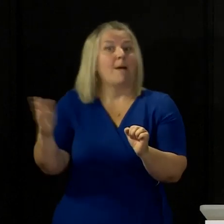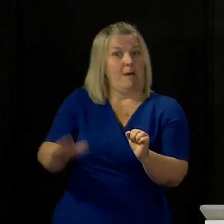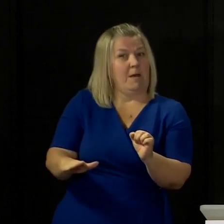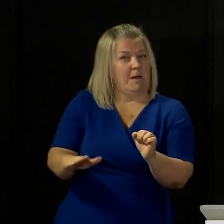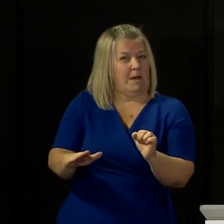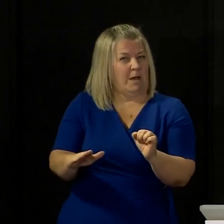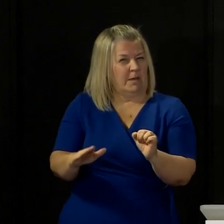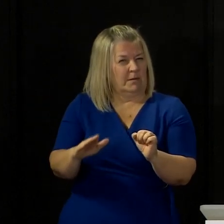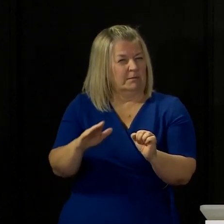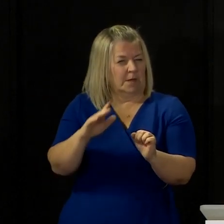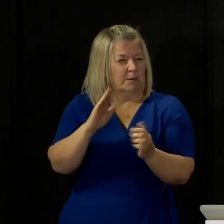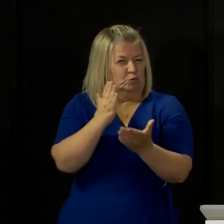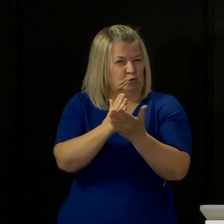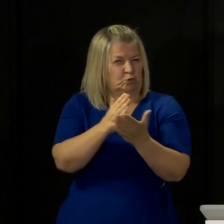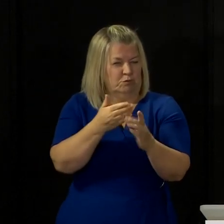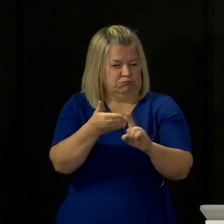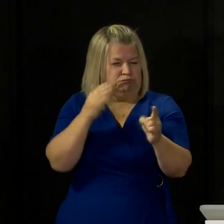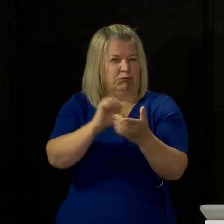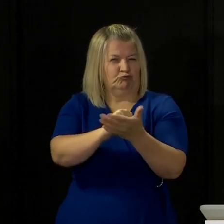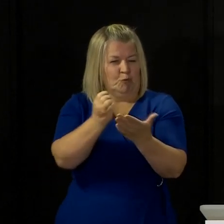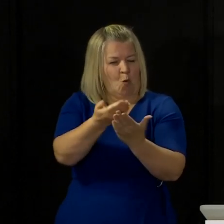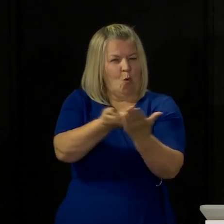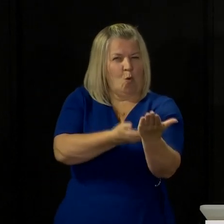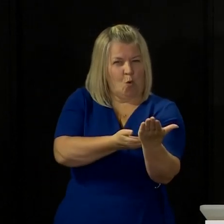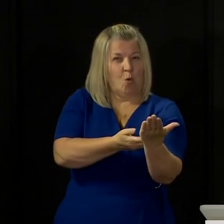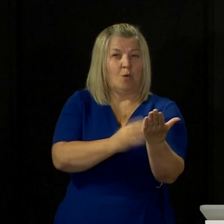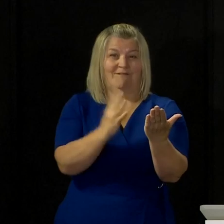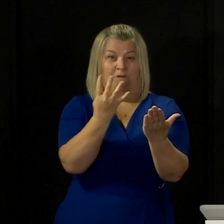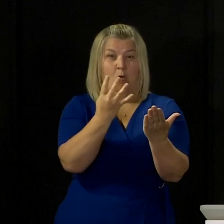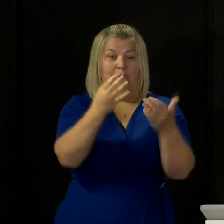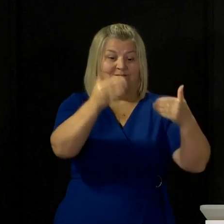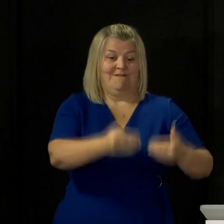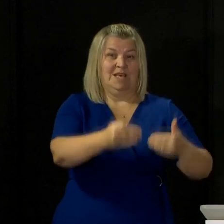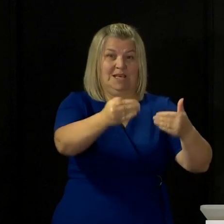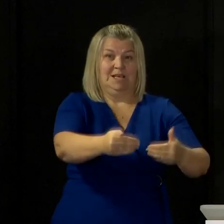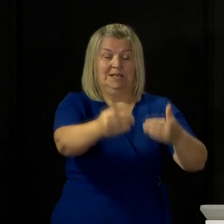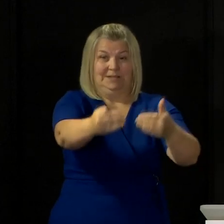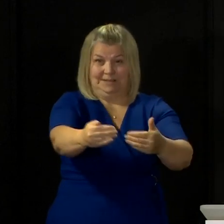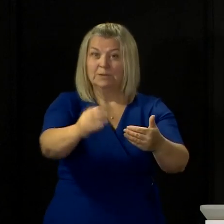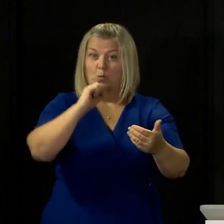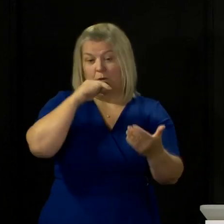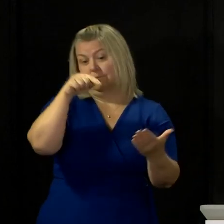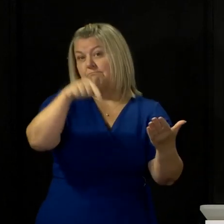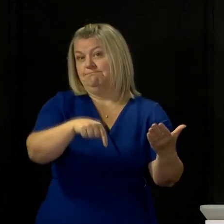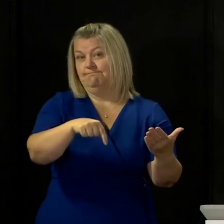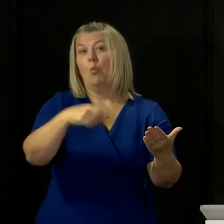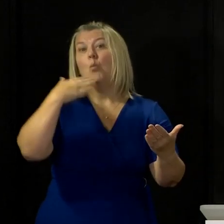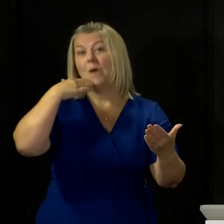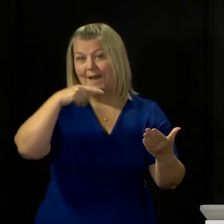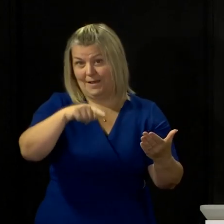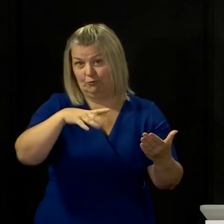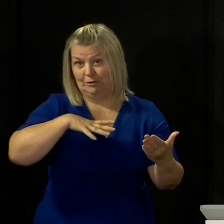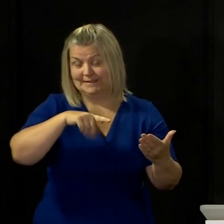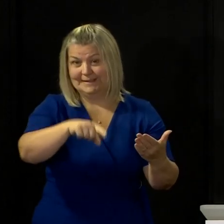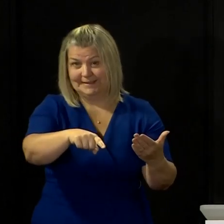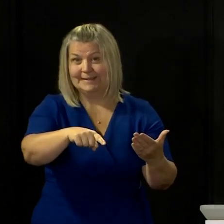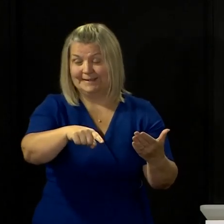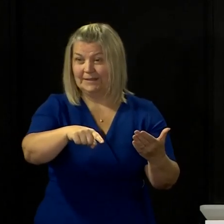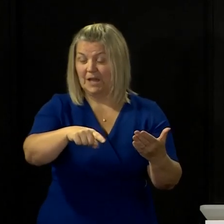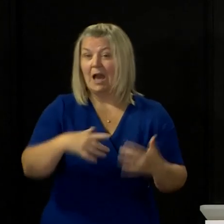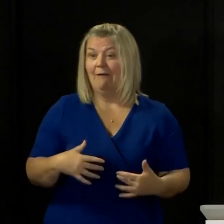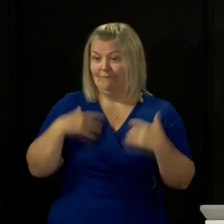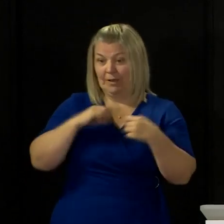the point I was stressing in my opening remarks, we are making significant progress against this virus, but it is a very